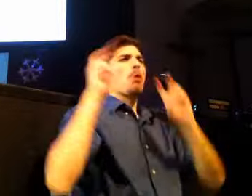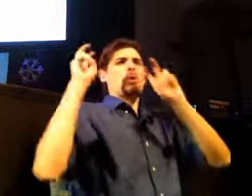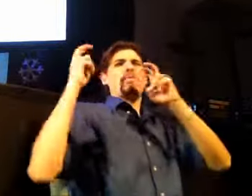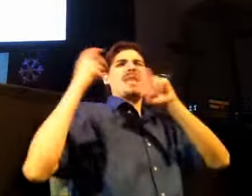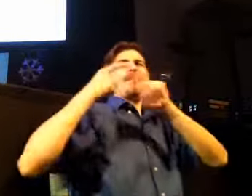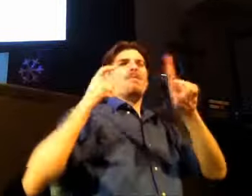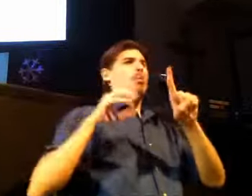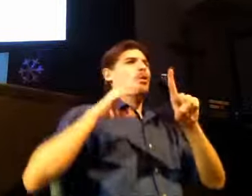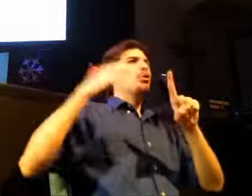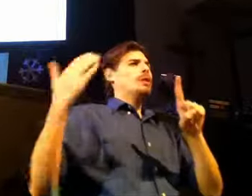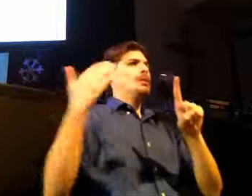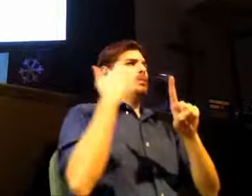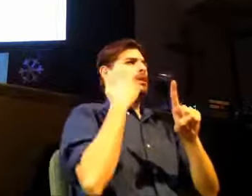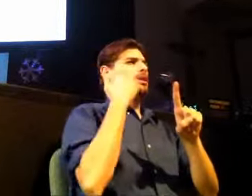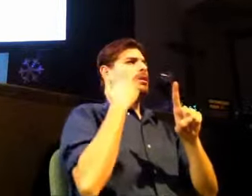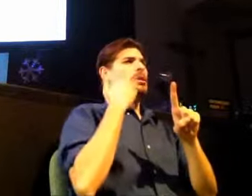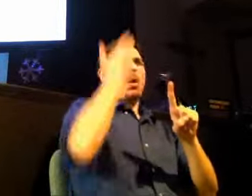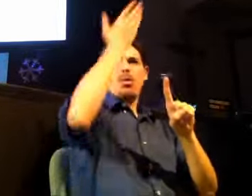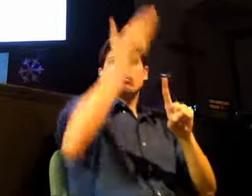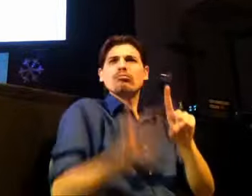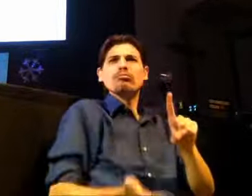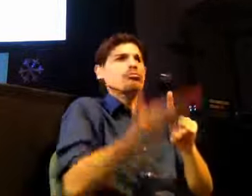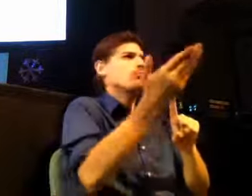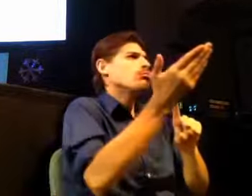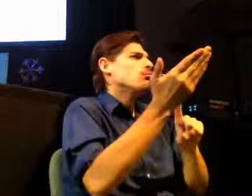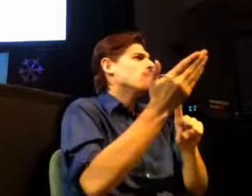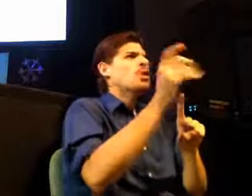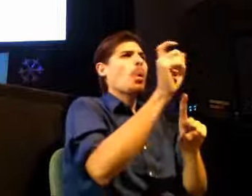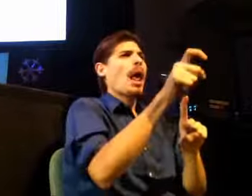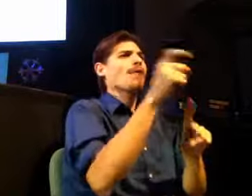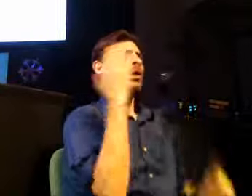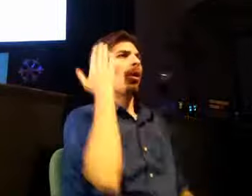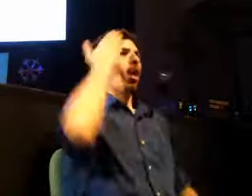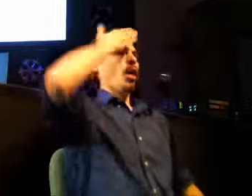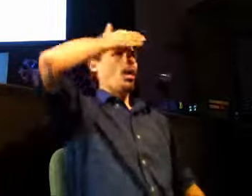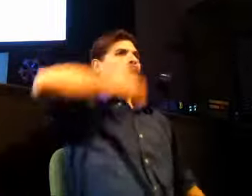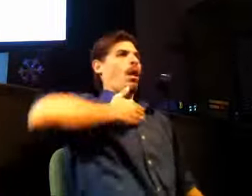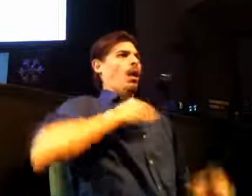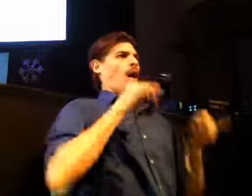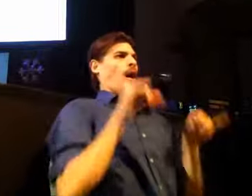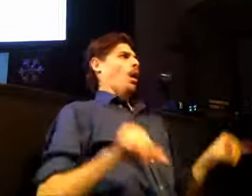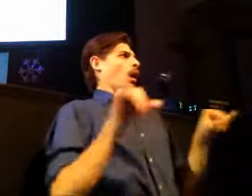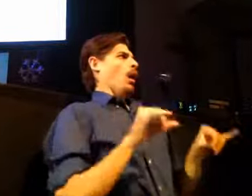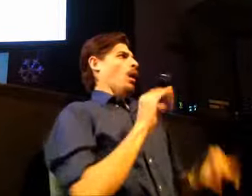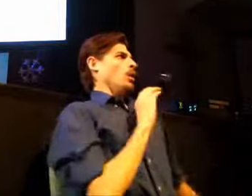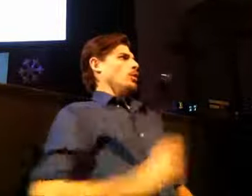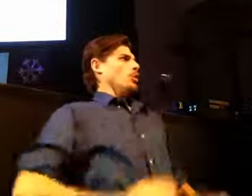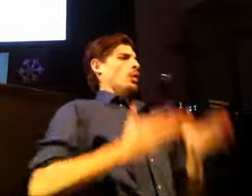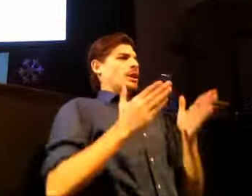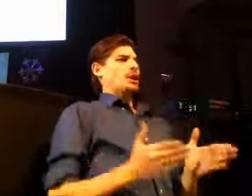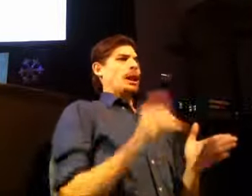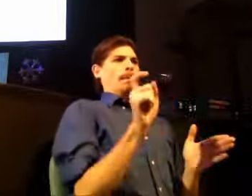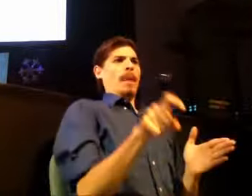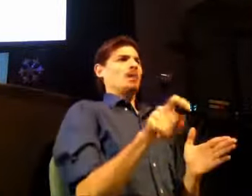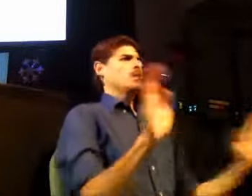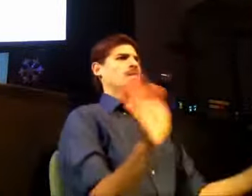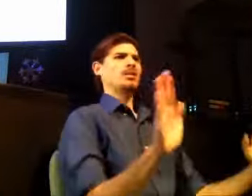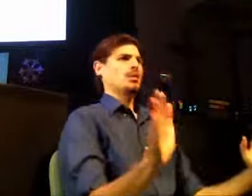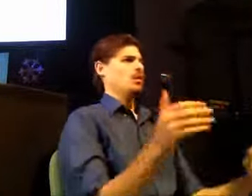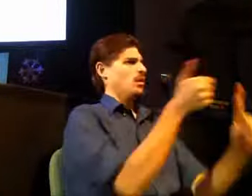it carries this notion that you don't have to be something special that cookie cutter Christian or whatever to come before God to be a part